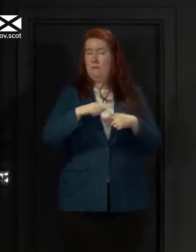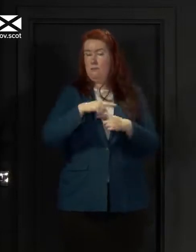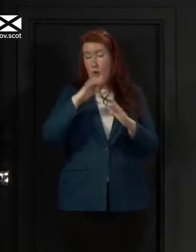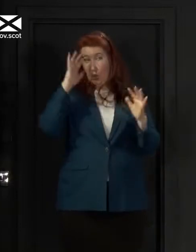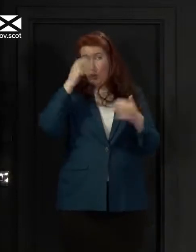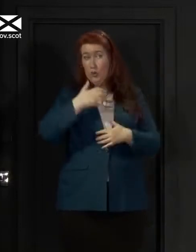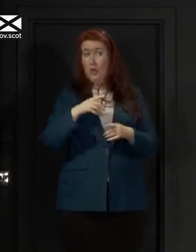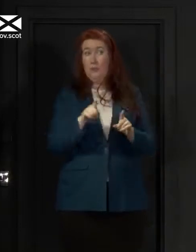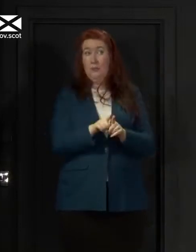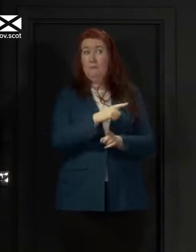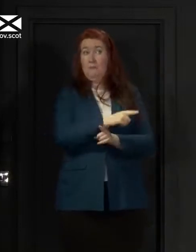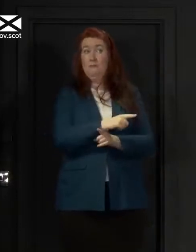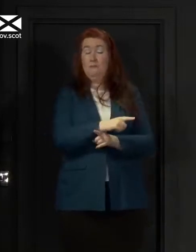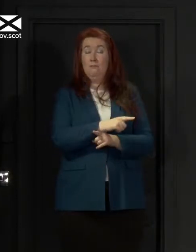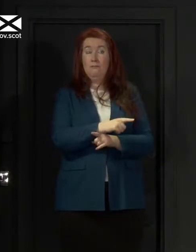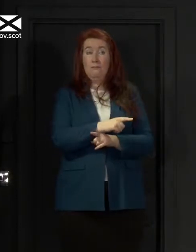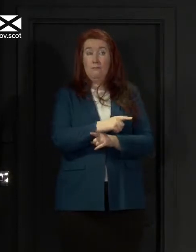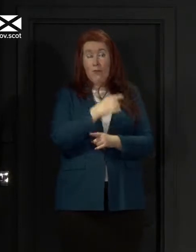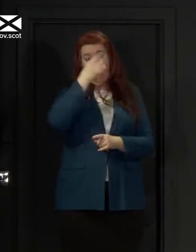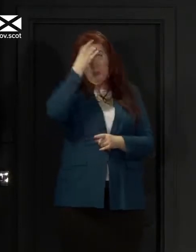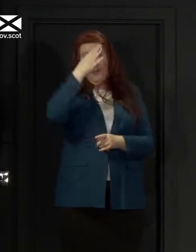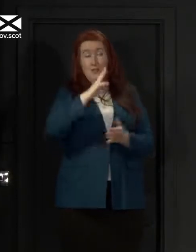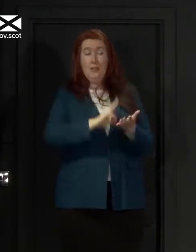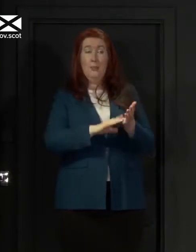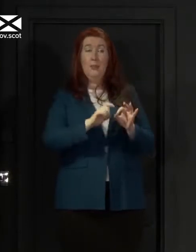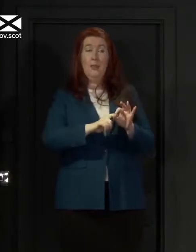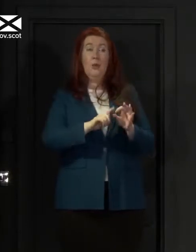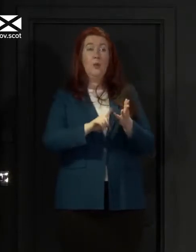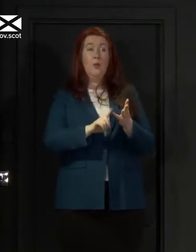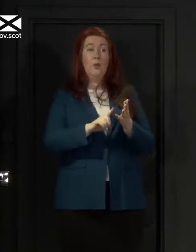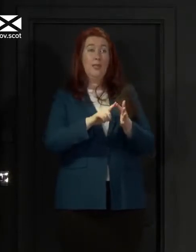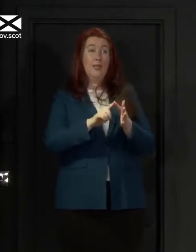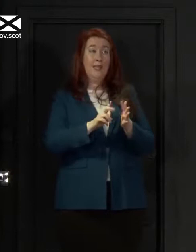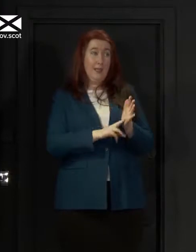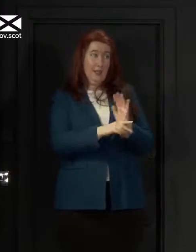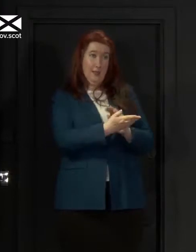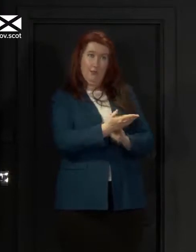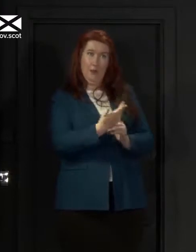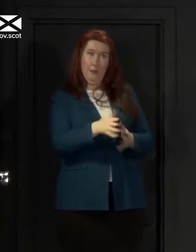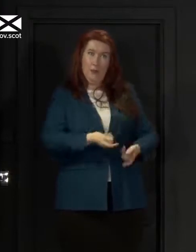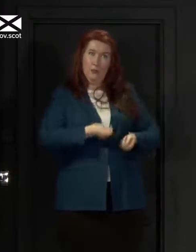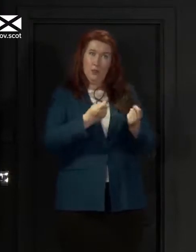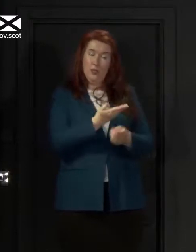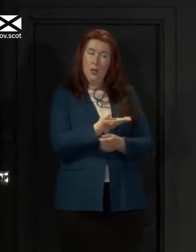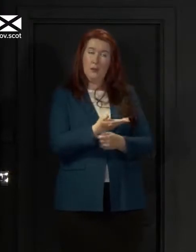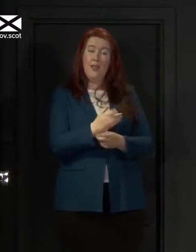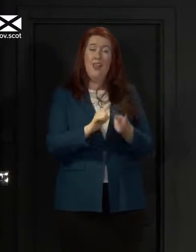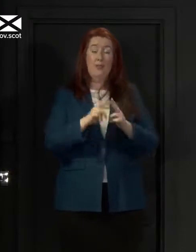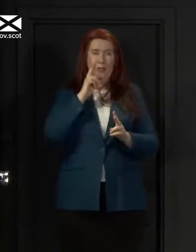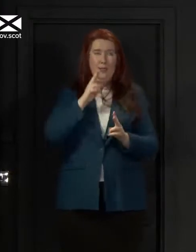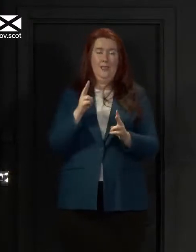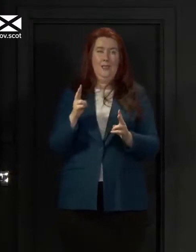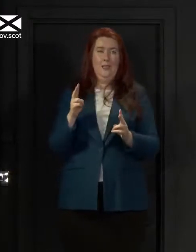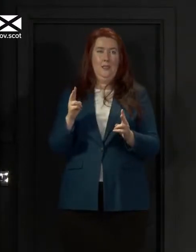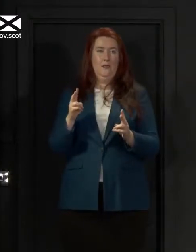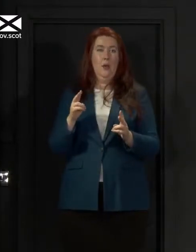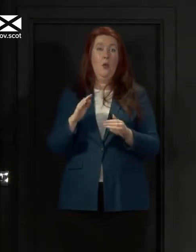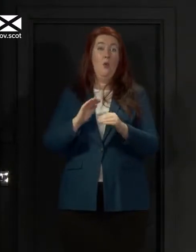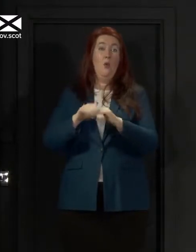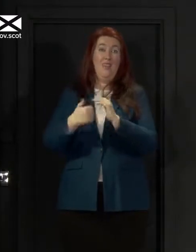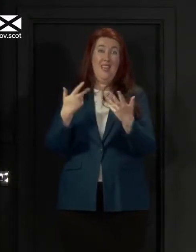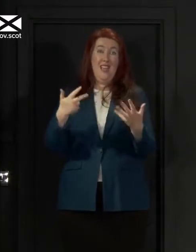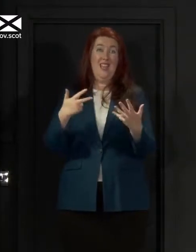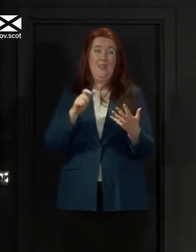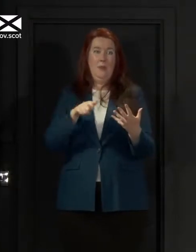Professor McQueen highlighted where we see groups of people of more than eight who amongst the